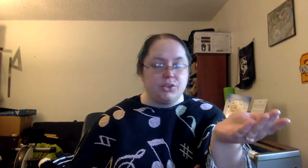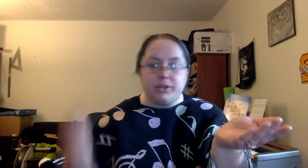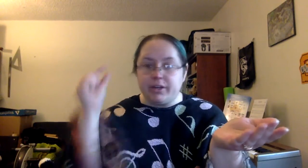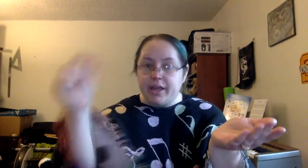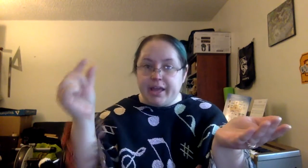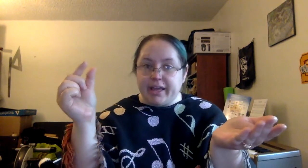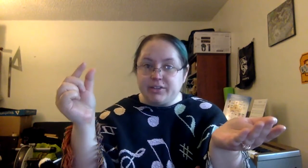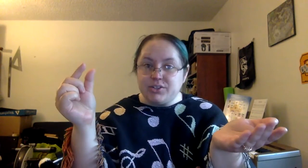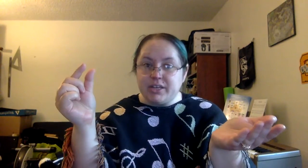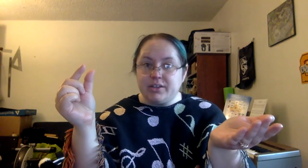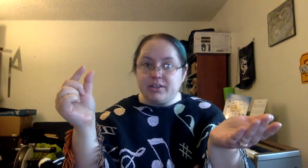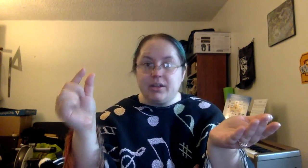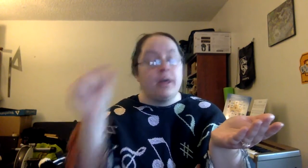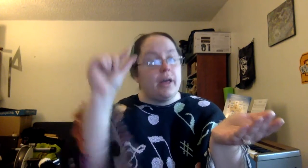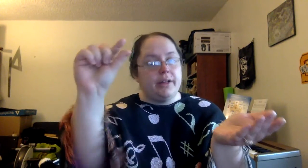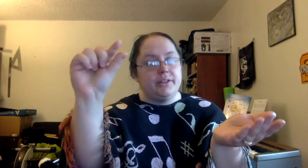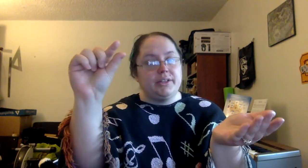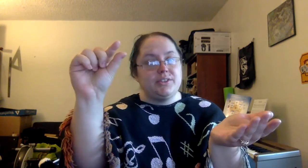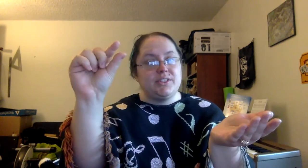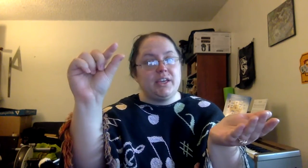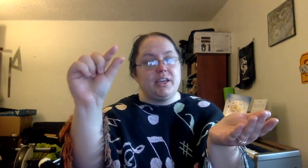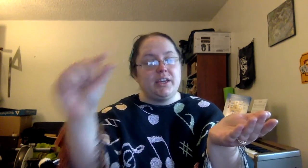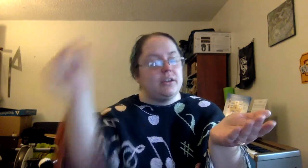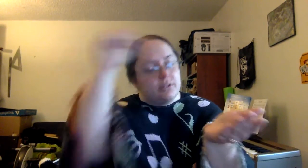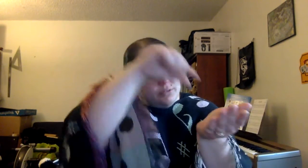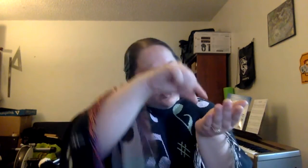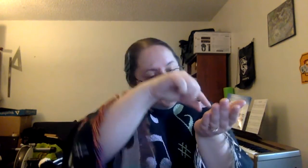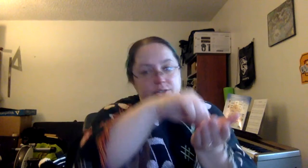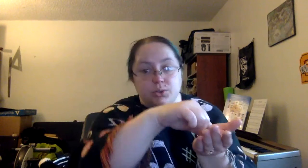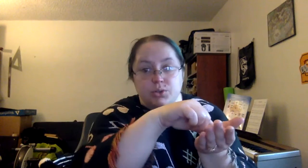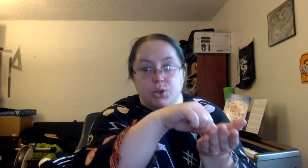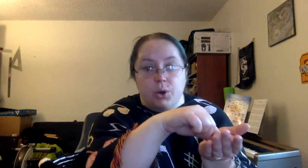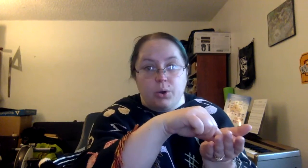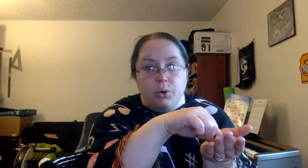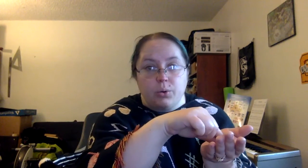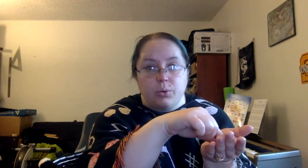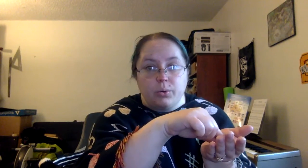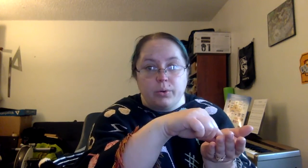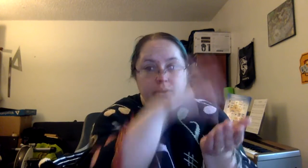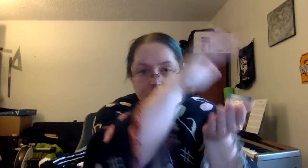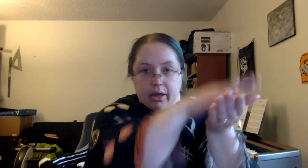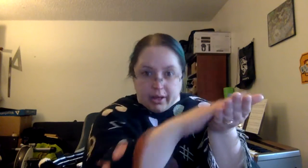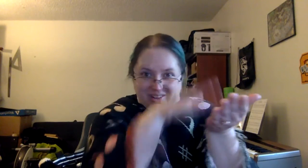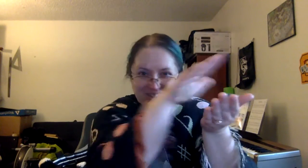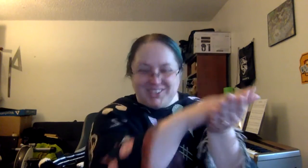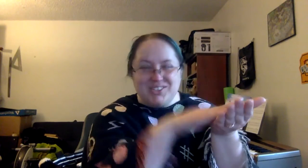your dirt and your seed. A little seed for me to sow. A little